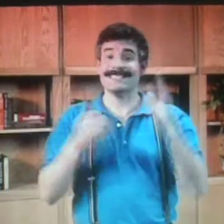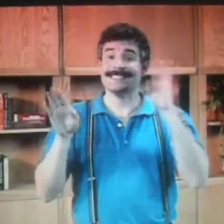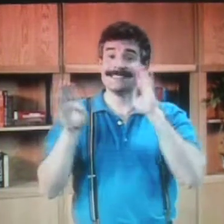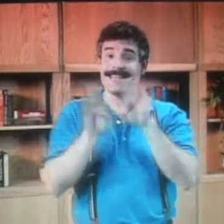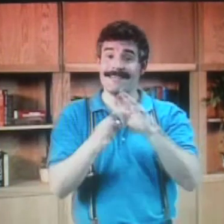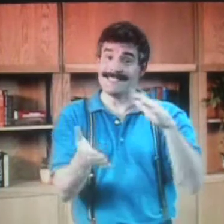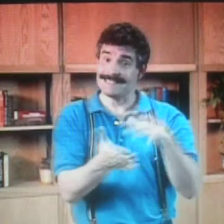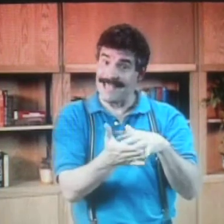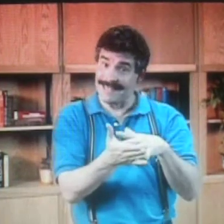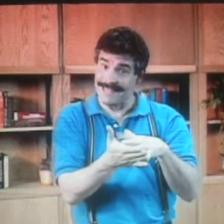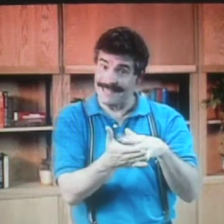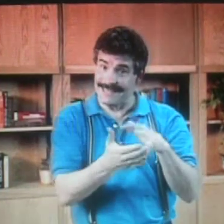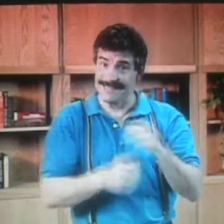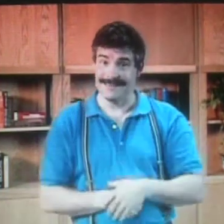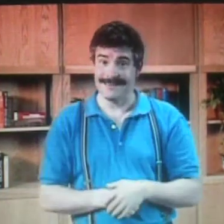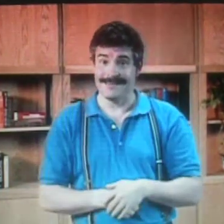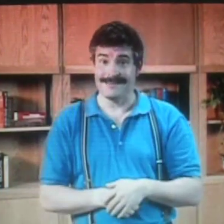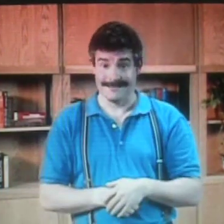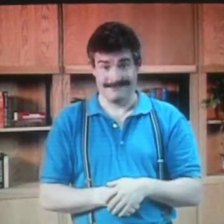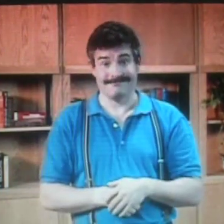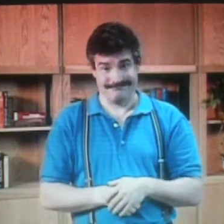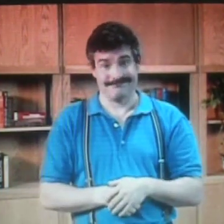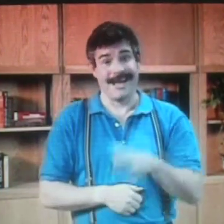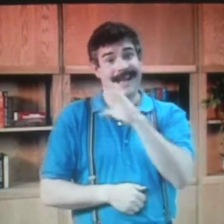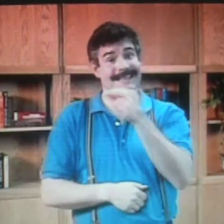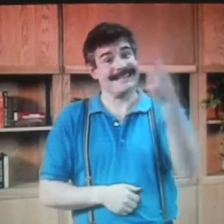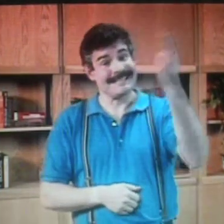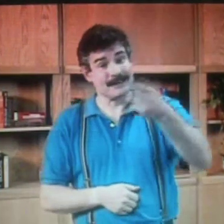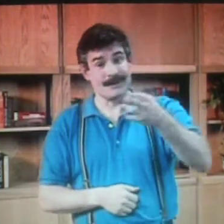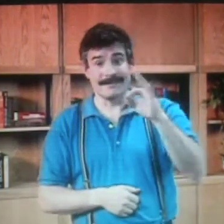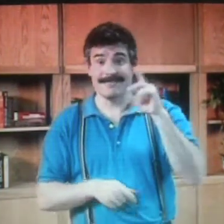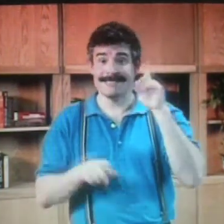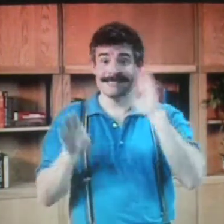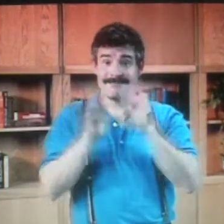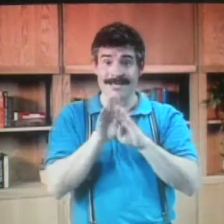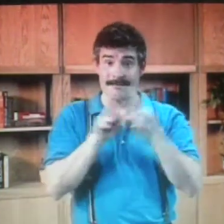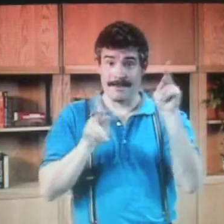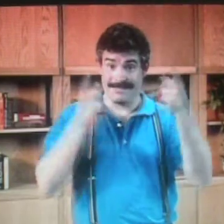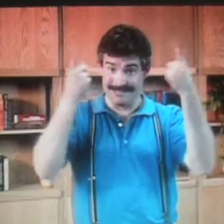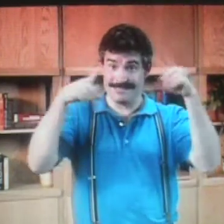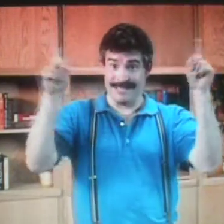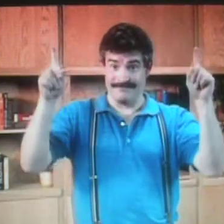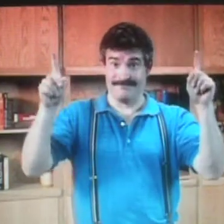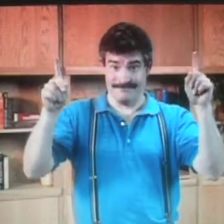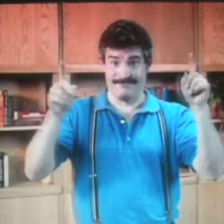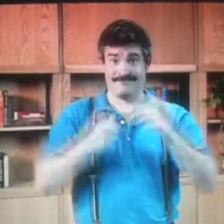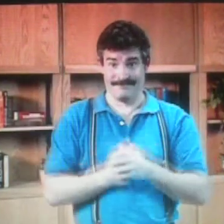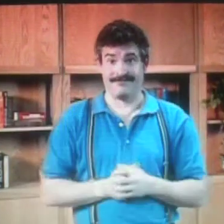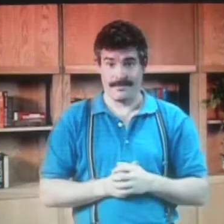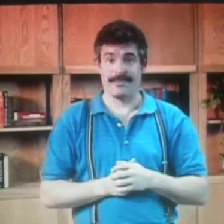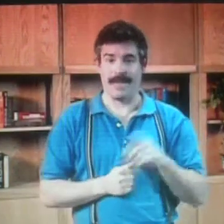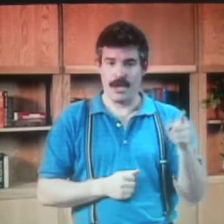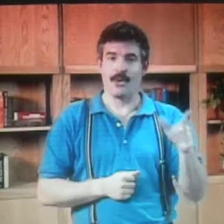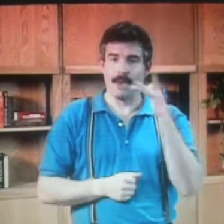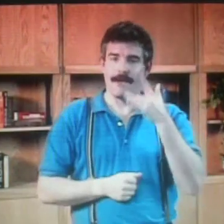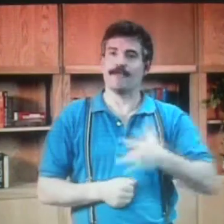deaf courses for deaf studies, deaf history of people's success